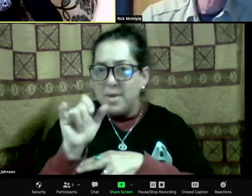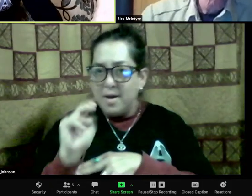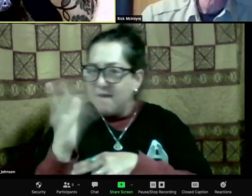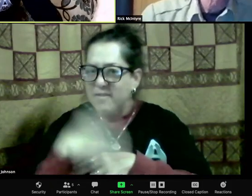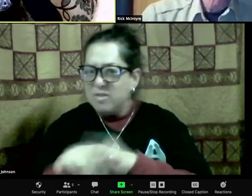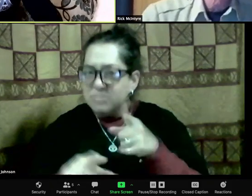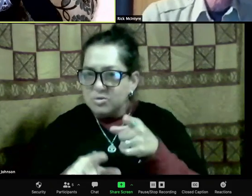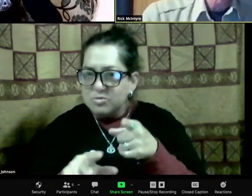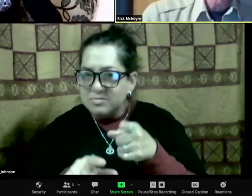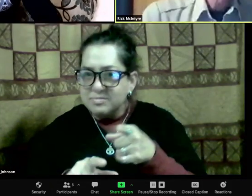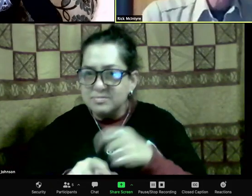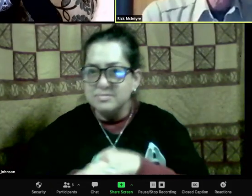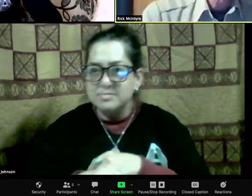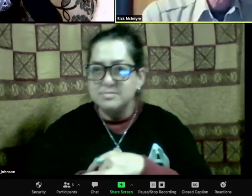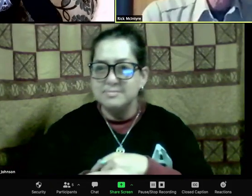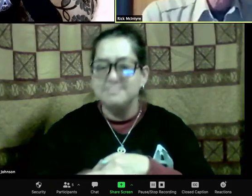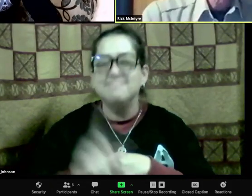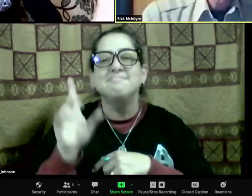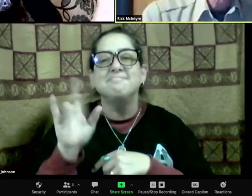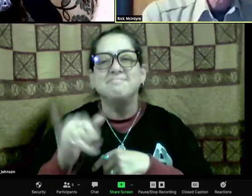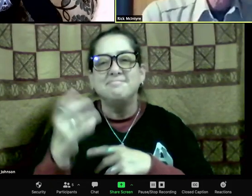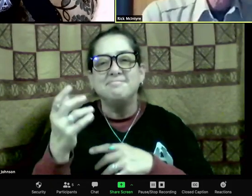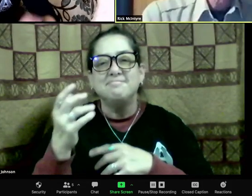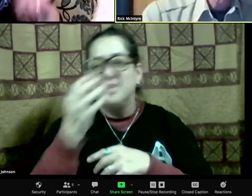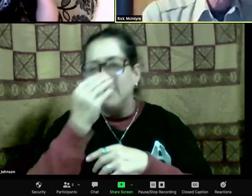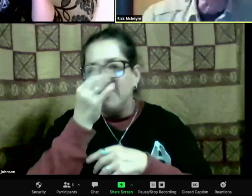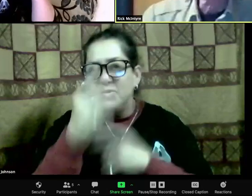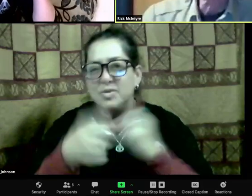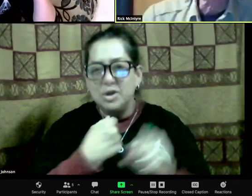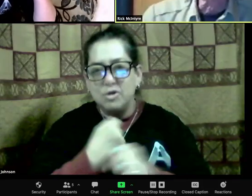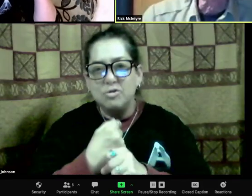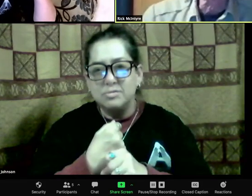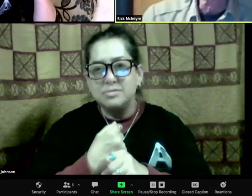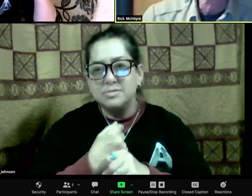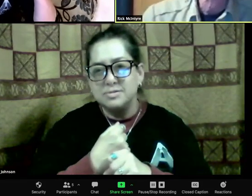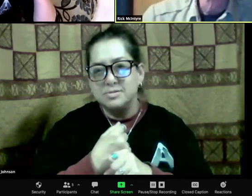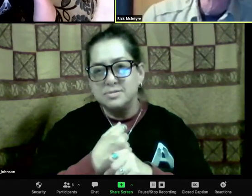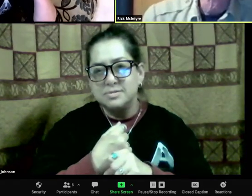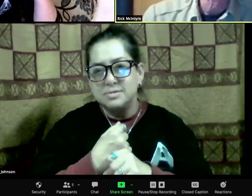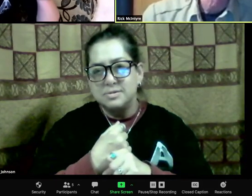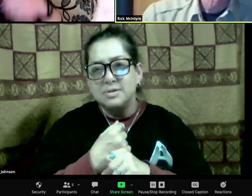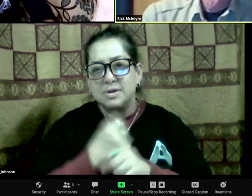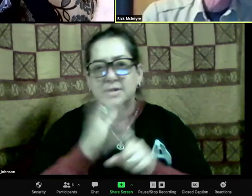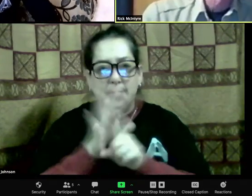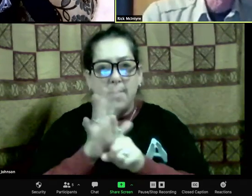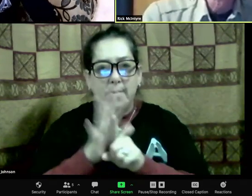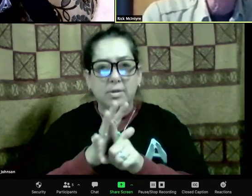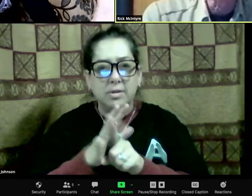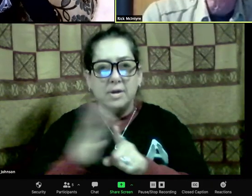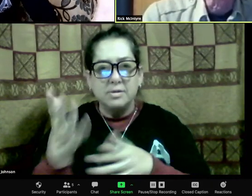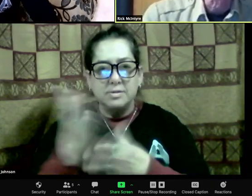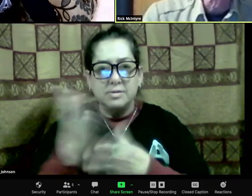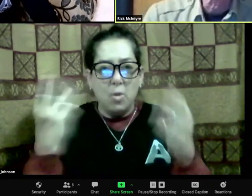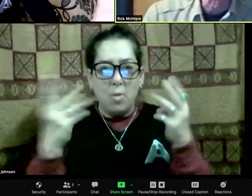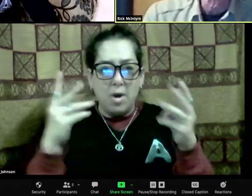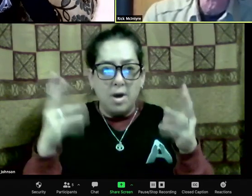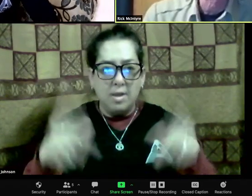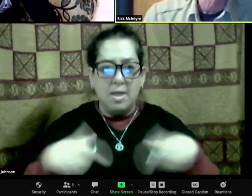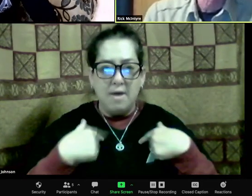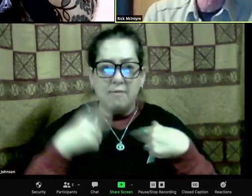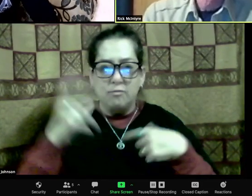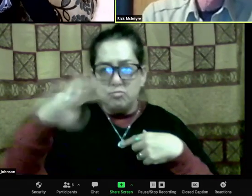Moving on. Moving on. Actually, we do. We have Lynn Dreeble. Lynn